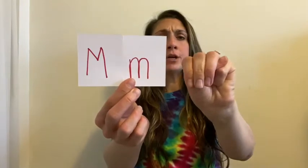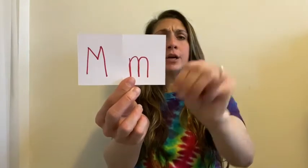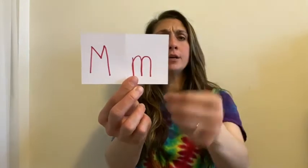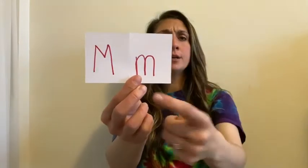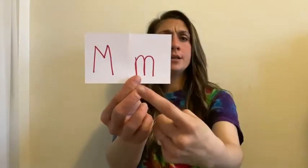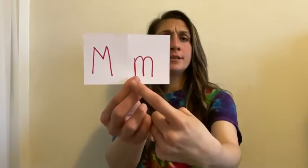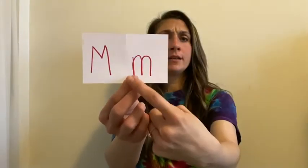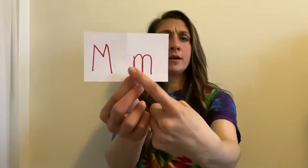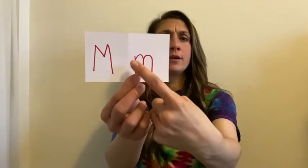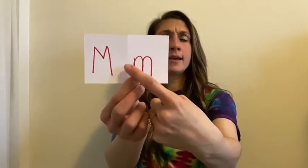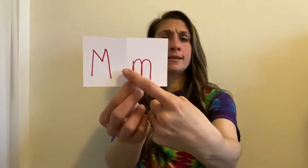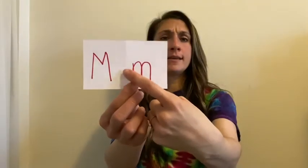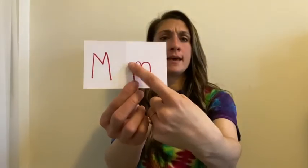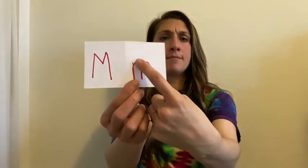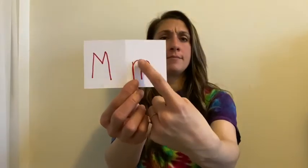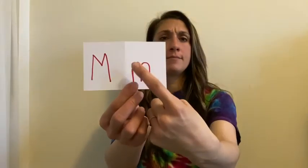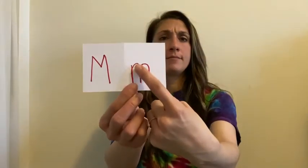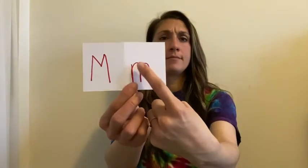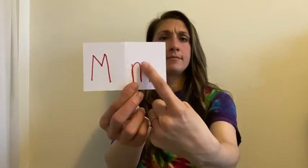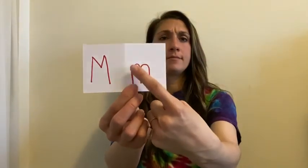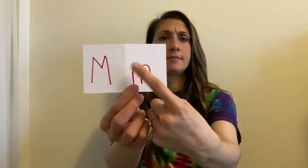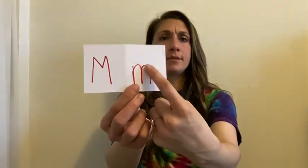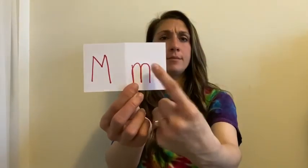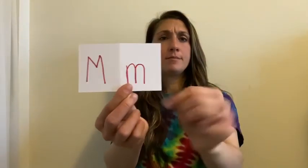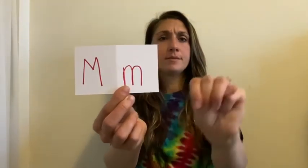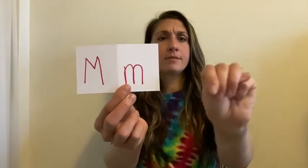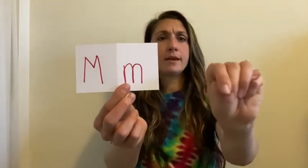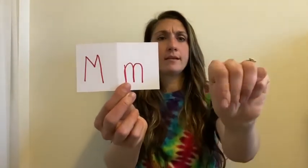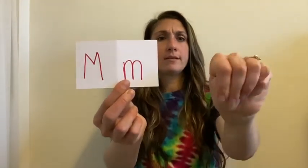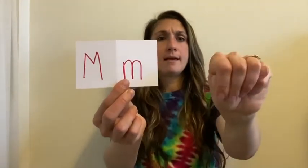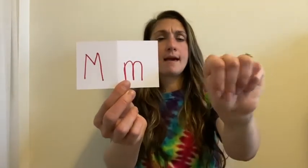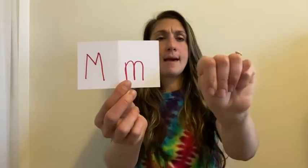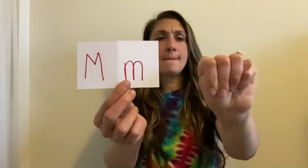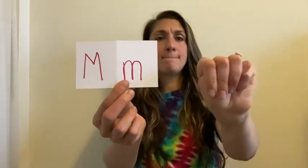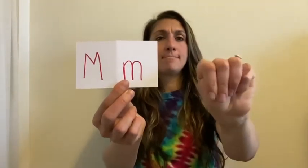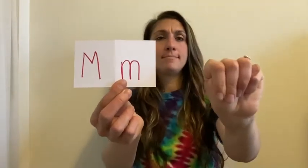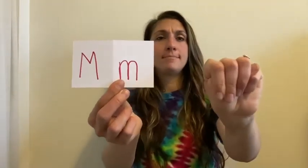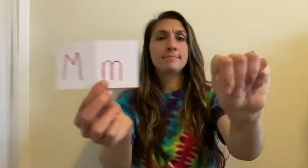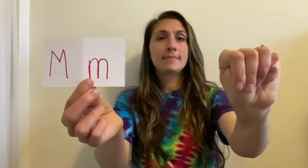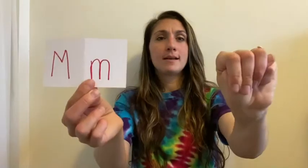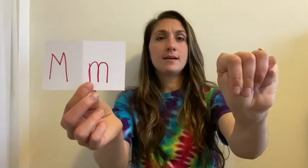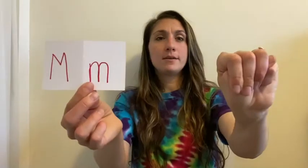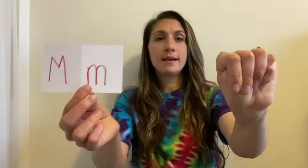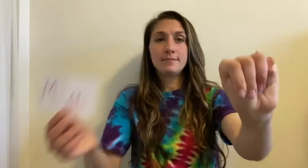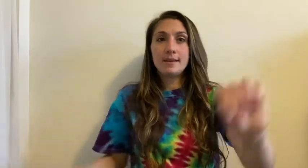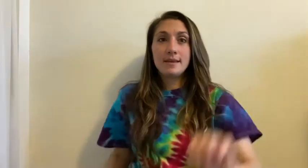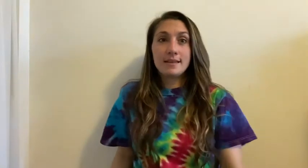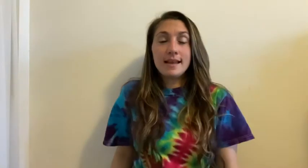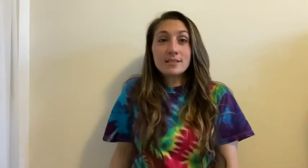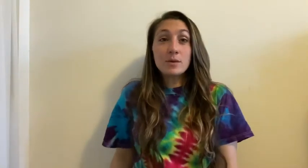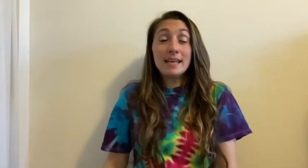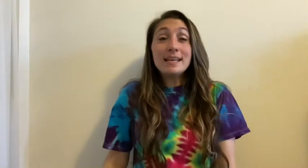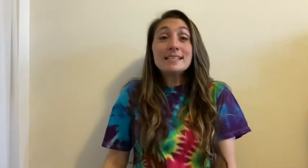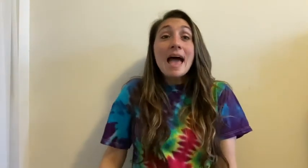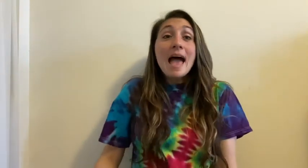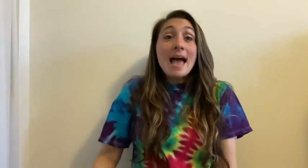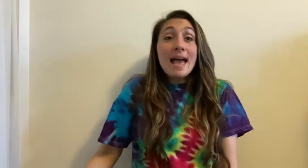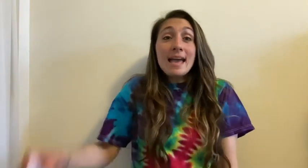to the lowercase M. Little bumps over there. M. Okay. The next one is N.